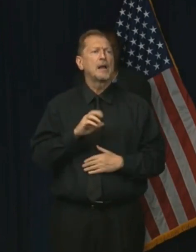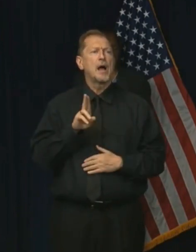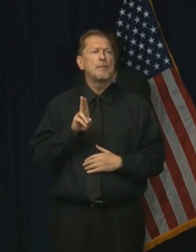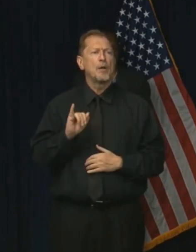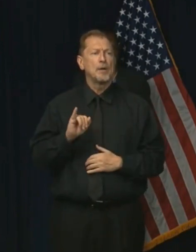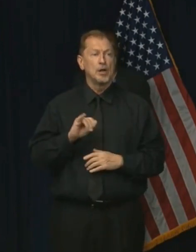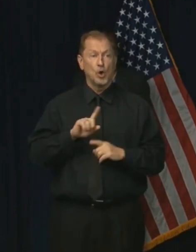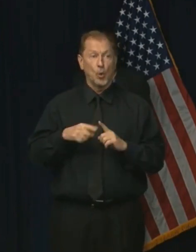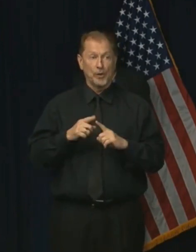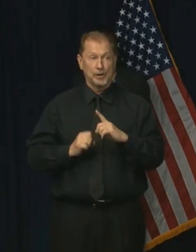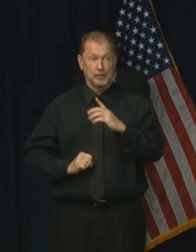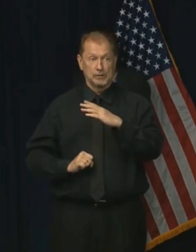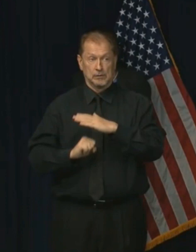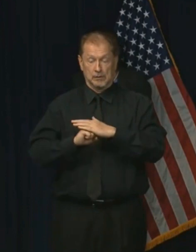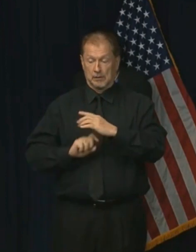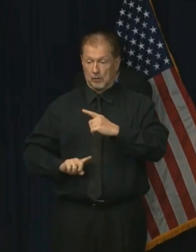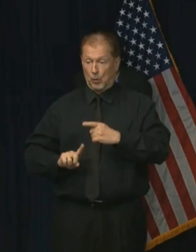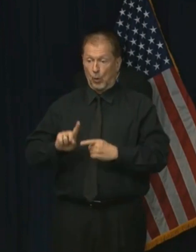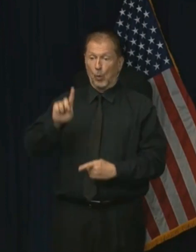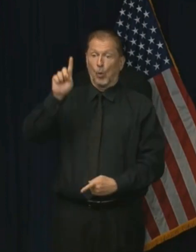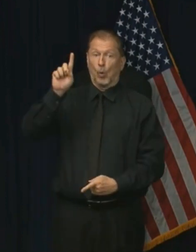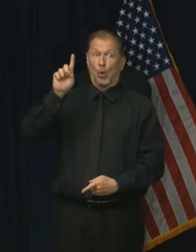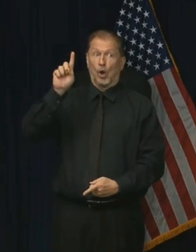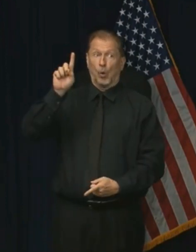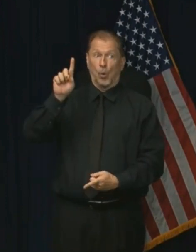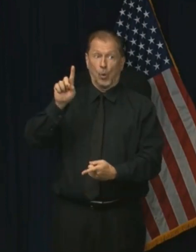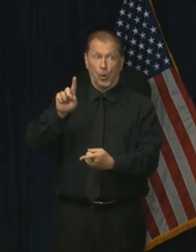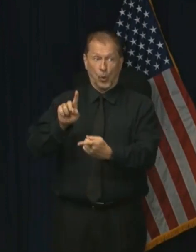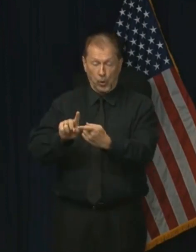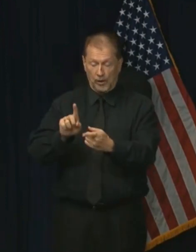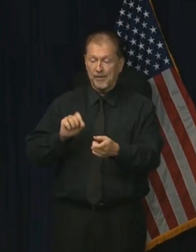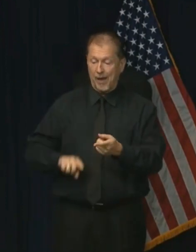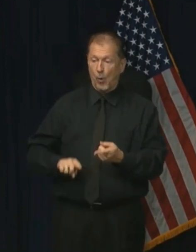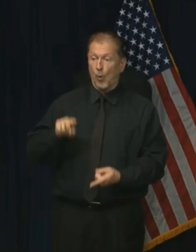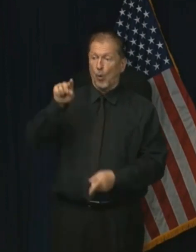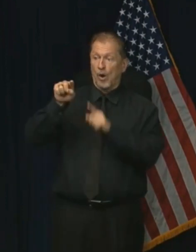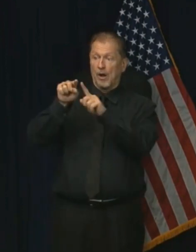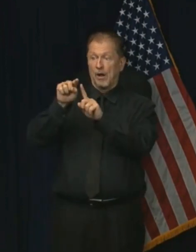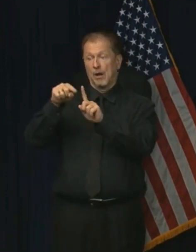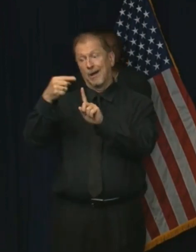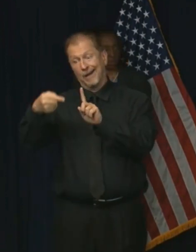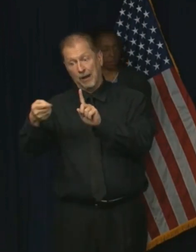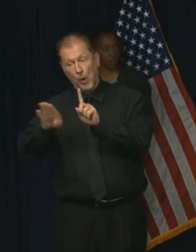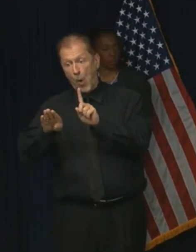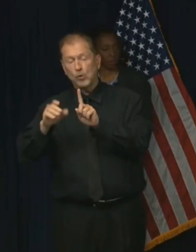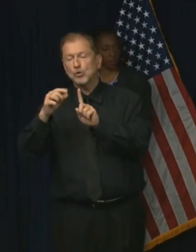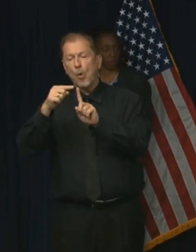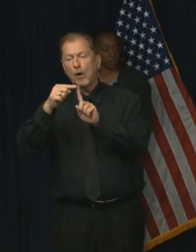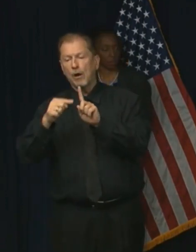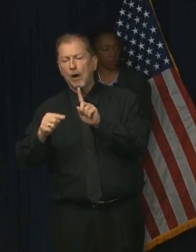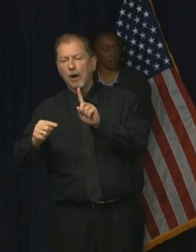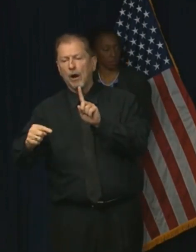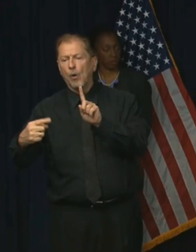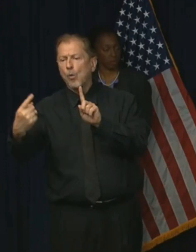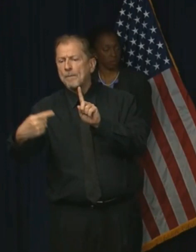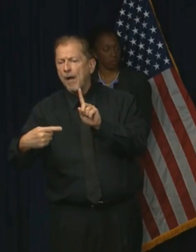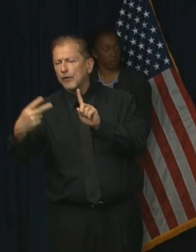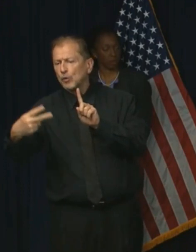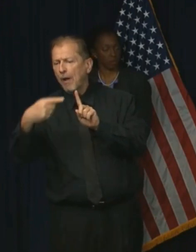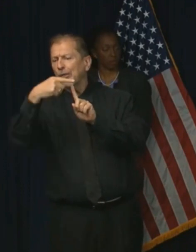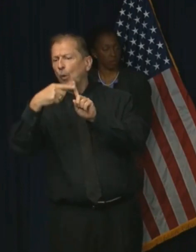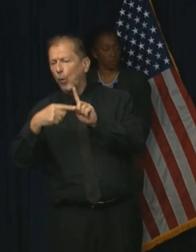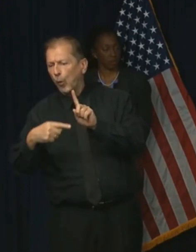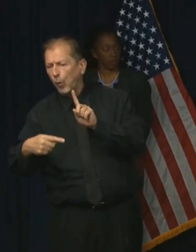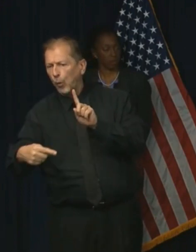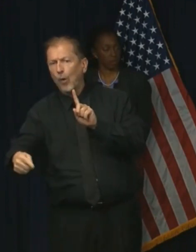we do hit that peak, then what happens? Do we have to wait two weeks? Is it in a month? What should people be expecting? Again, it's hard to